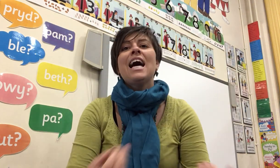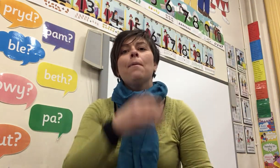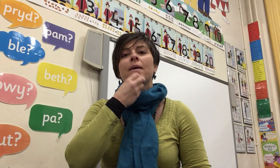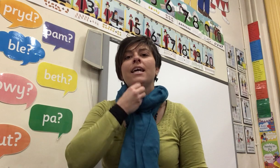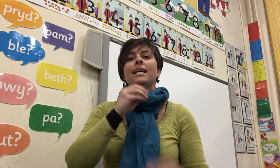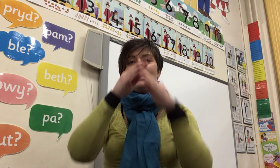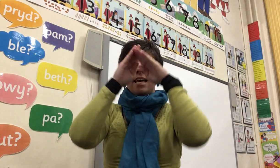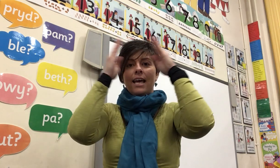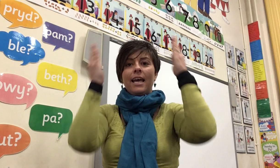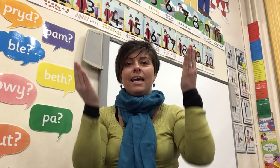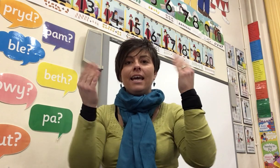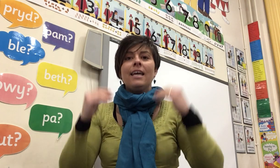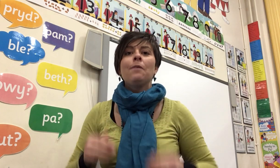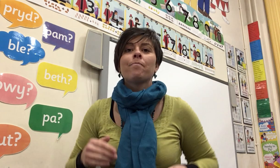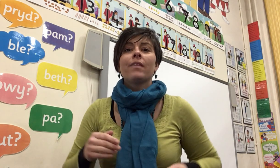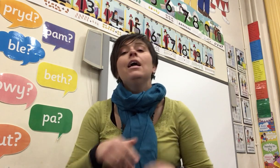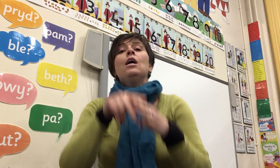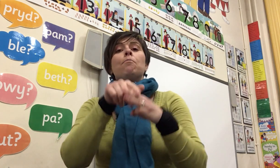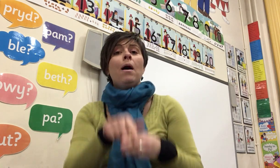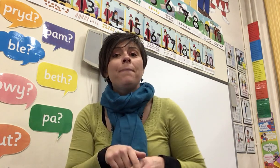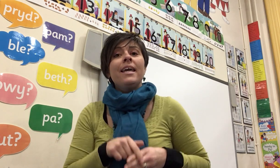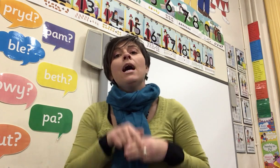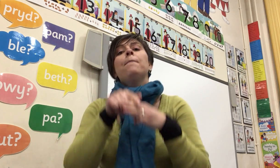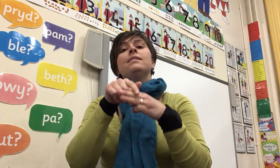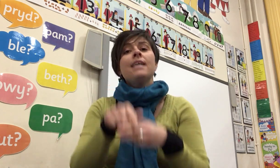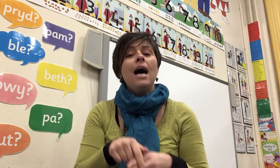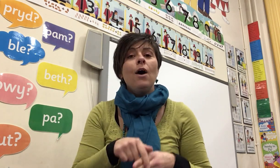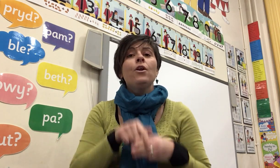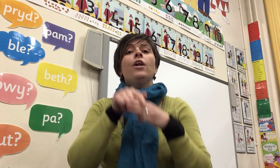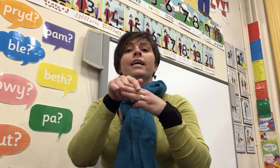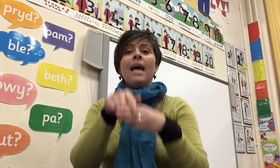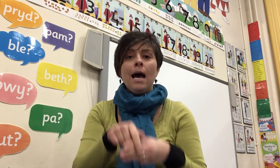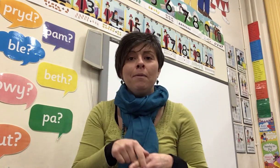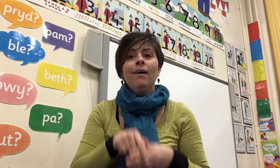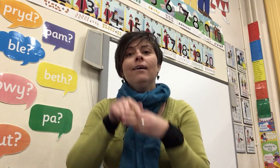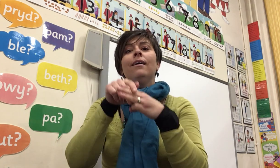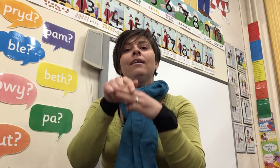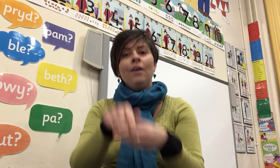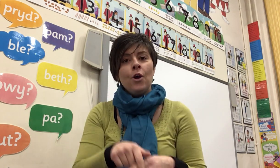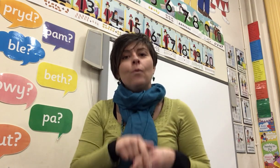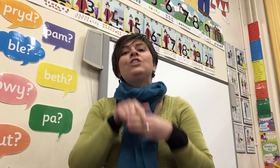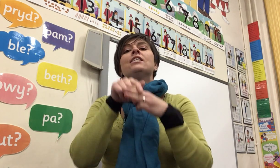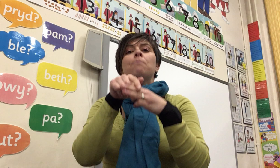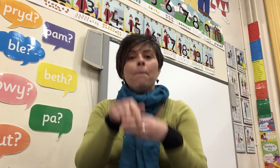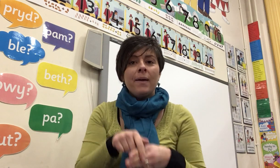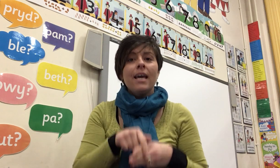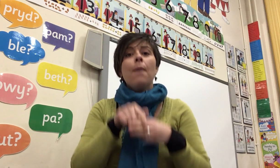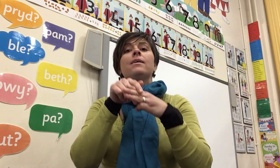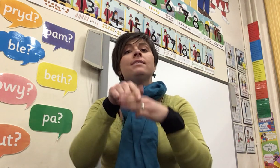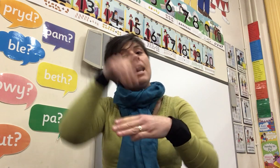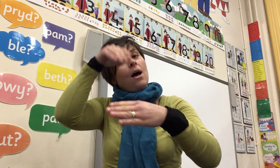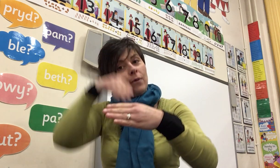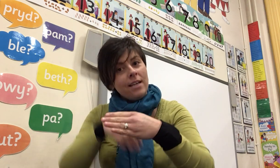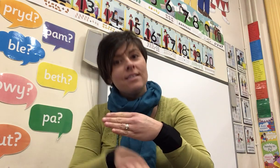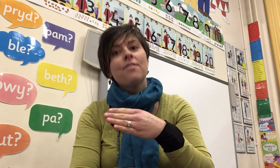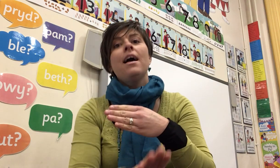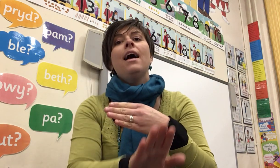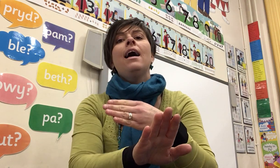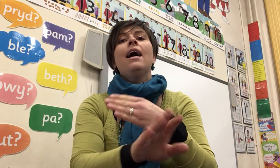happy day. Bumping up and down on a camel, which is bumping up and down under them.